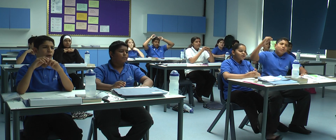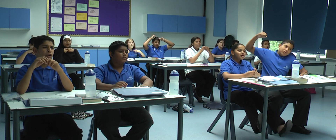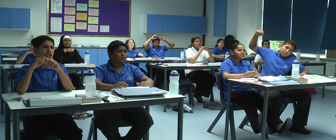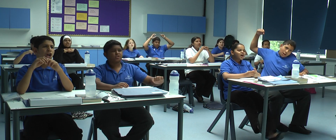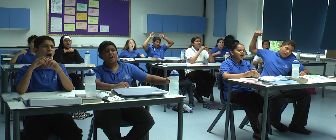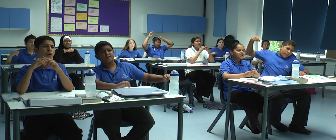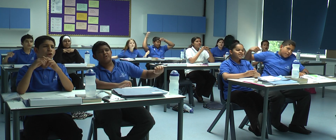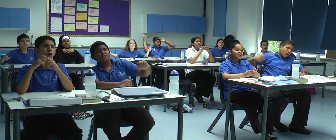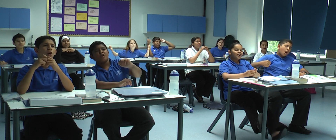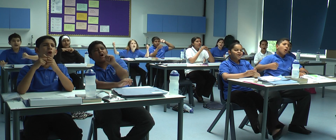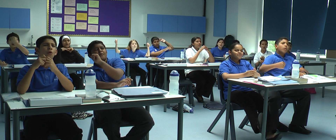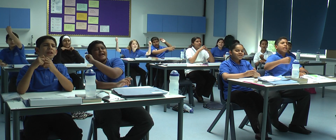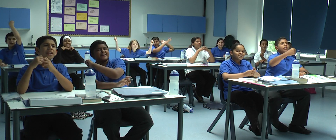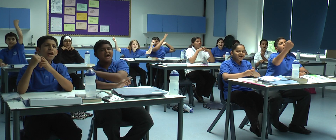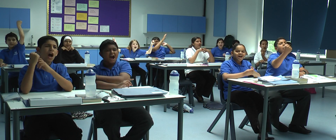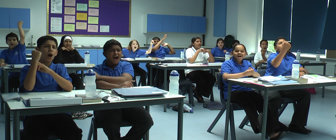We'll show you what we know.